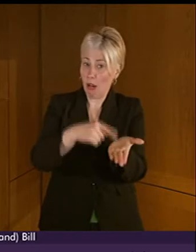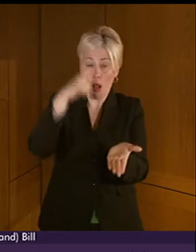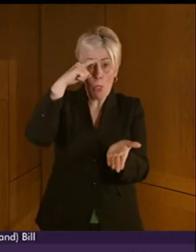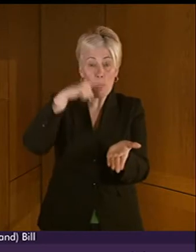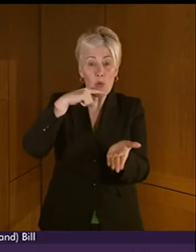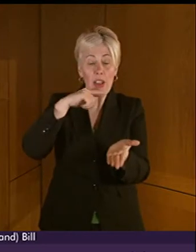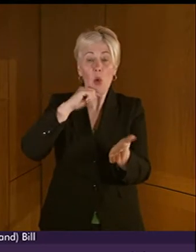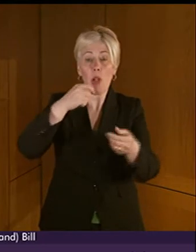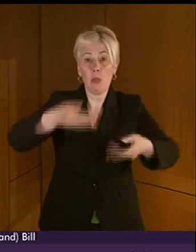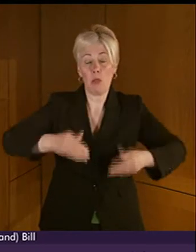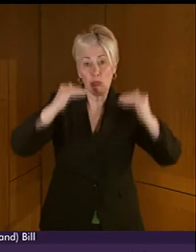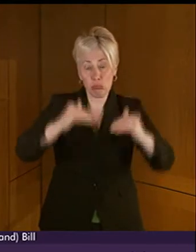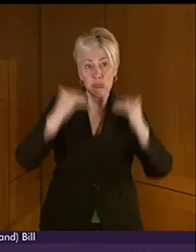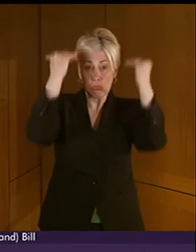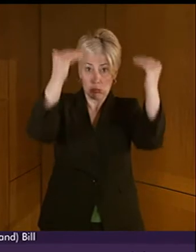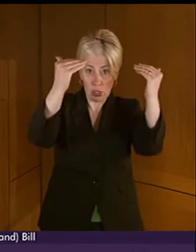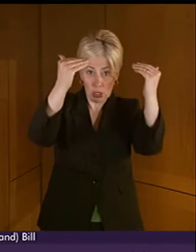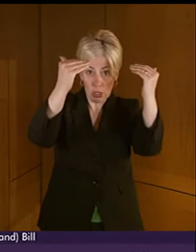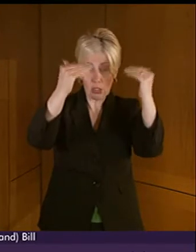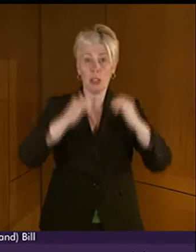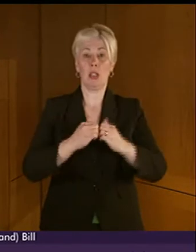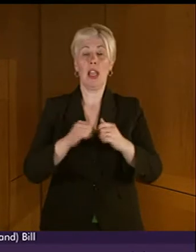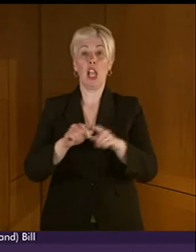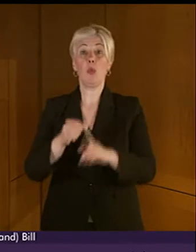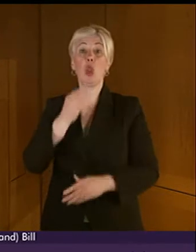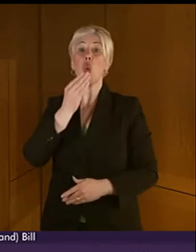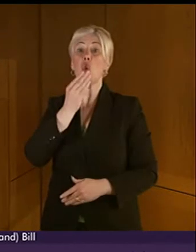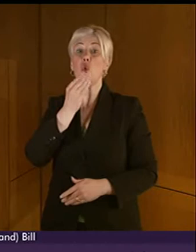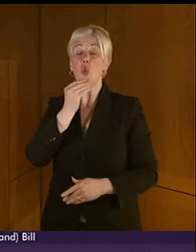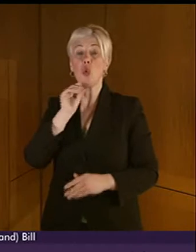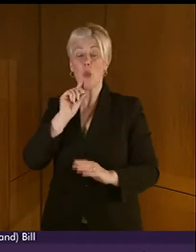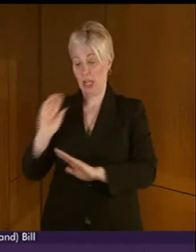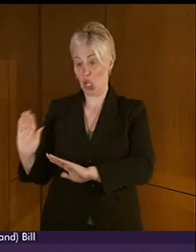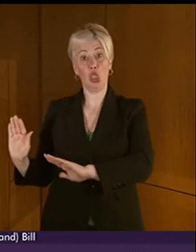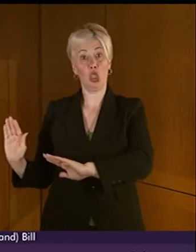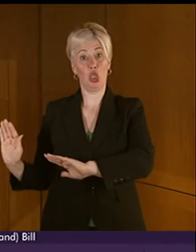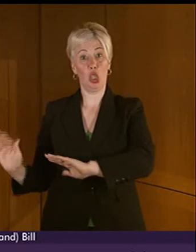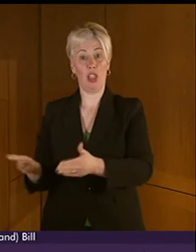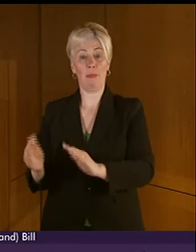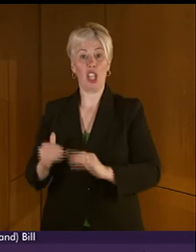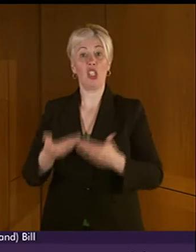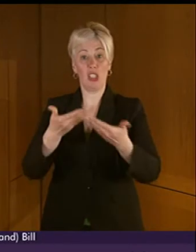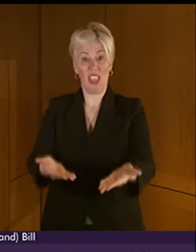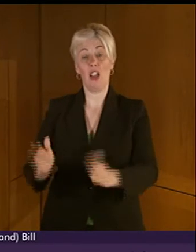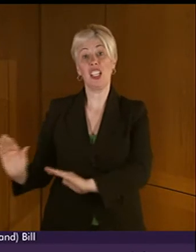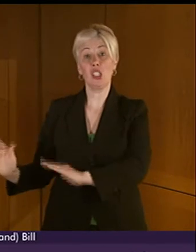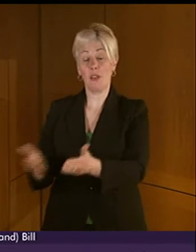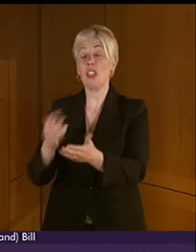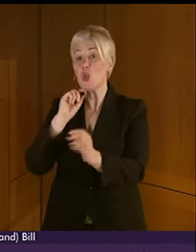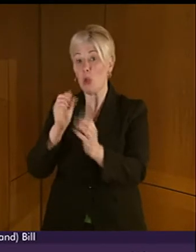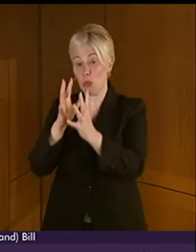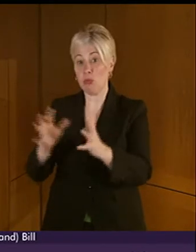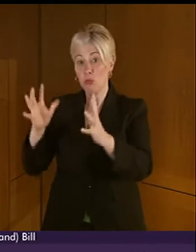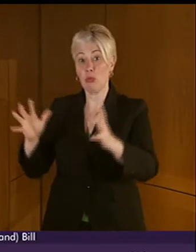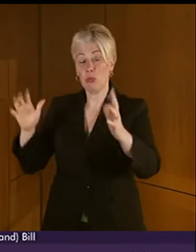will be heightened and its use in the delivery of services increased. However, for many people, especially